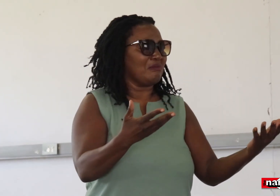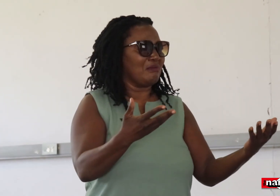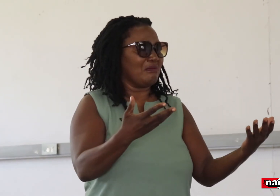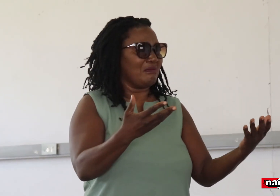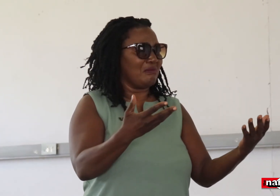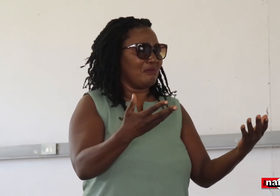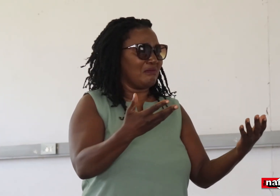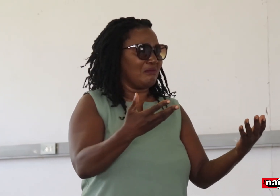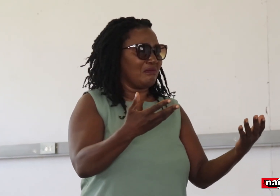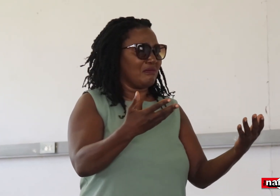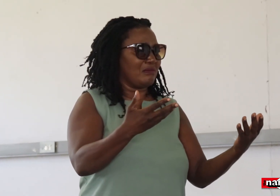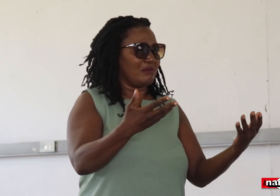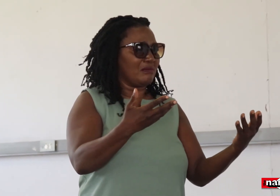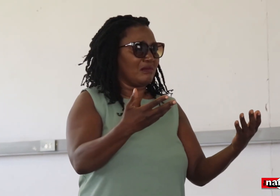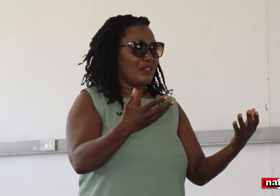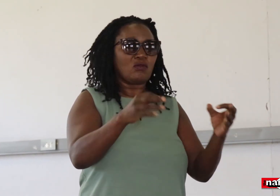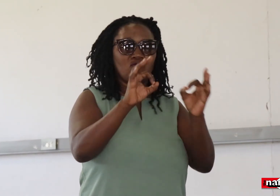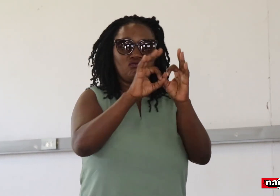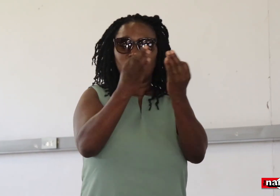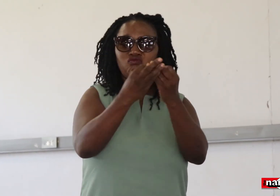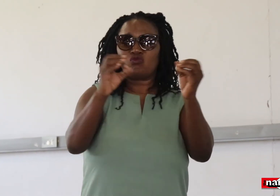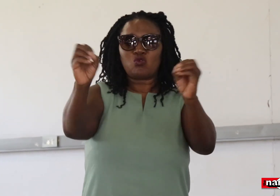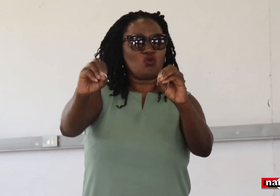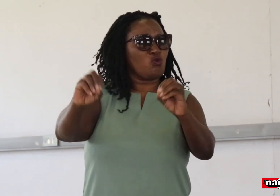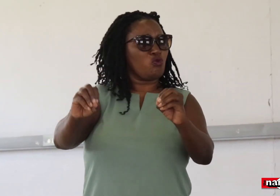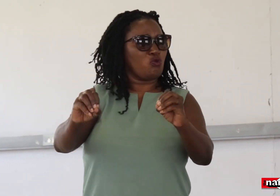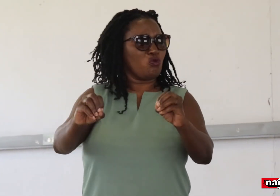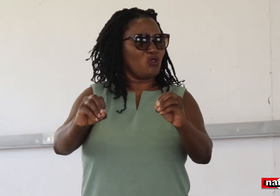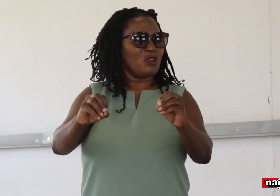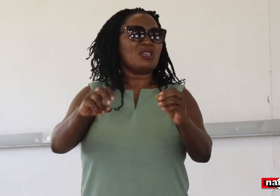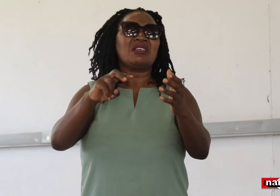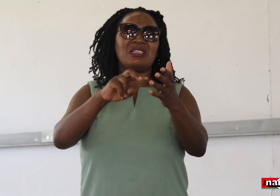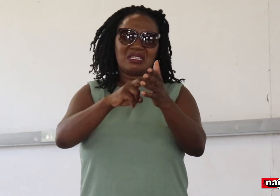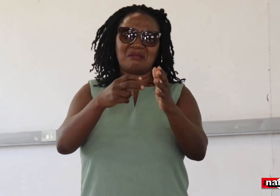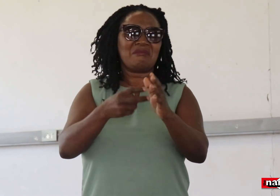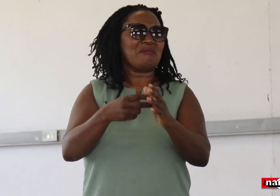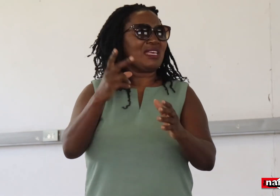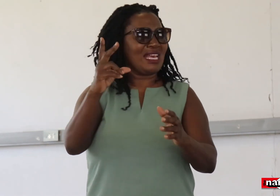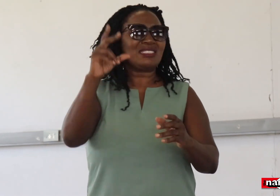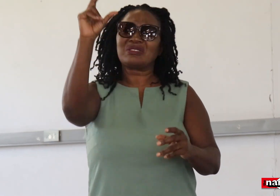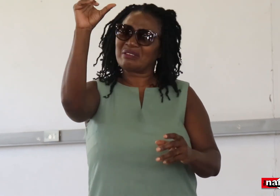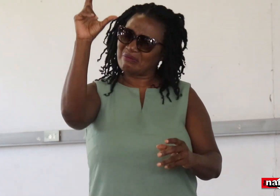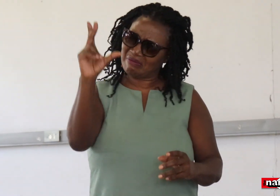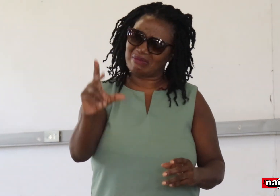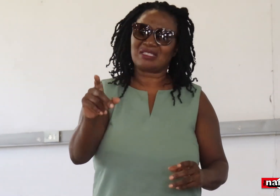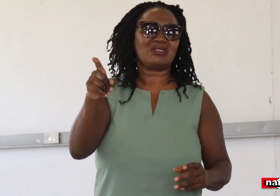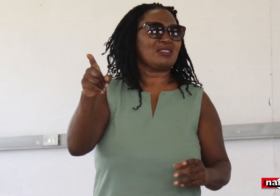So, we have represented from the different Federation members, but clearly, they are not present here.